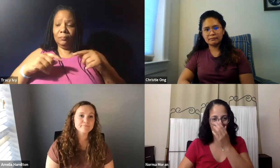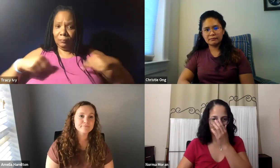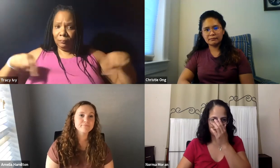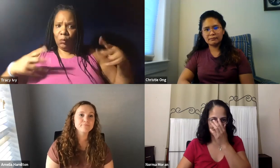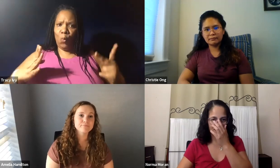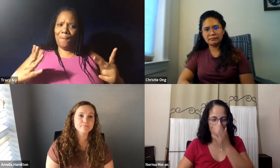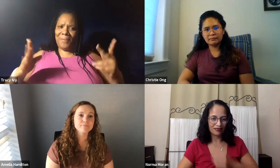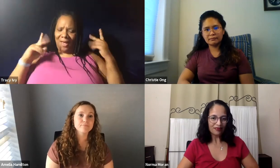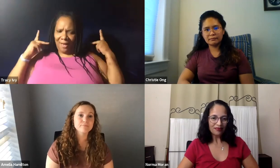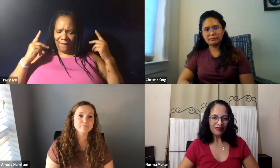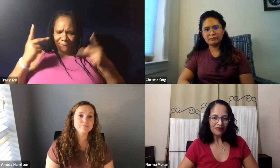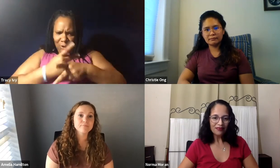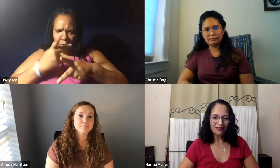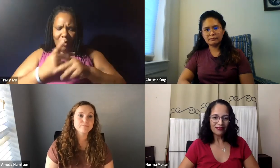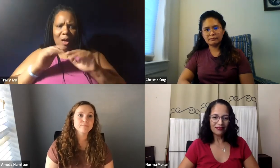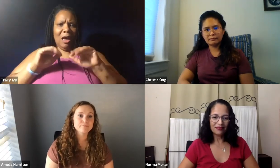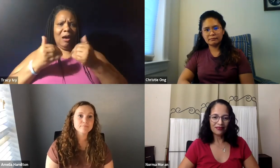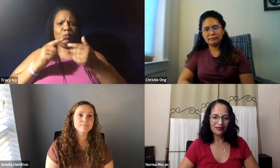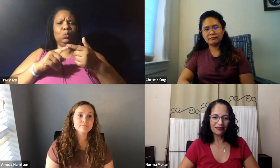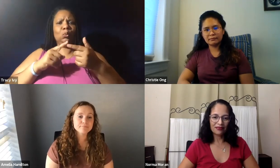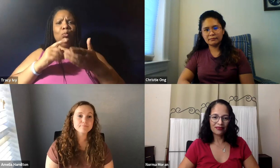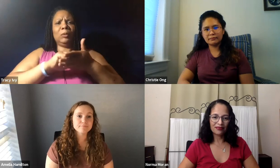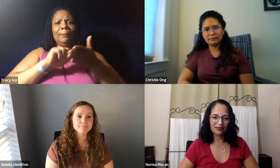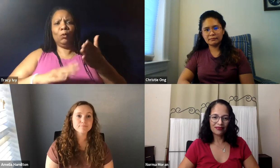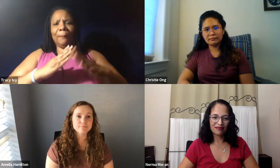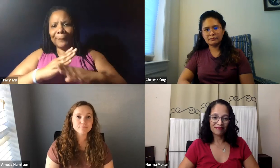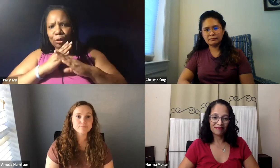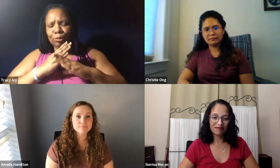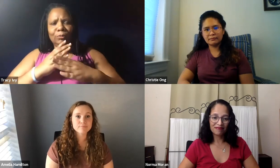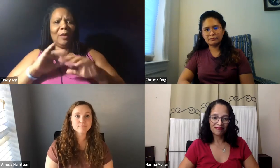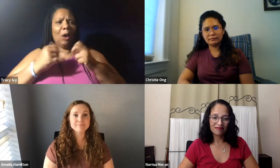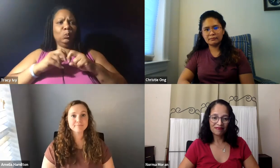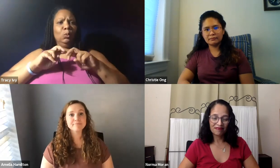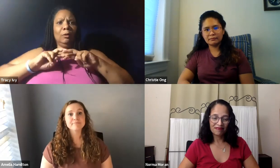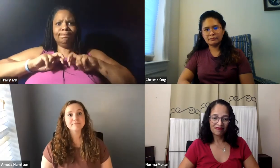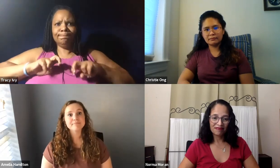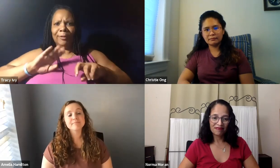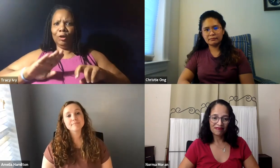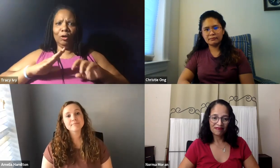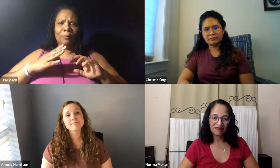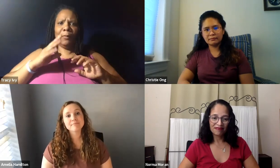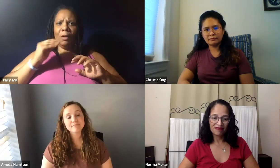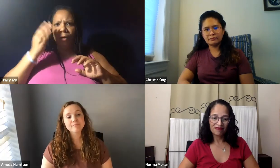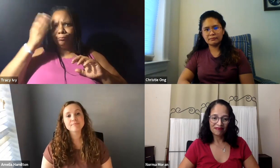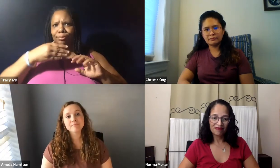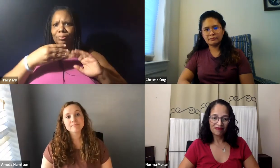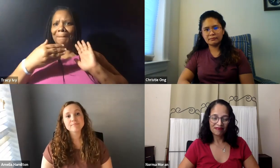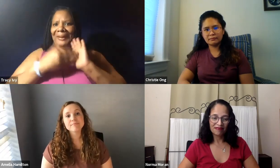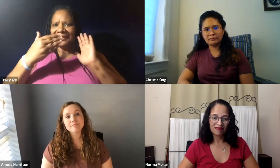Again, we need to listen, take a back seat, and talk about the barriers that are